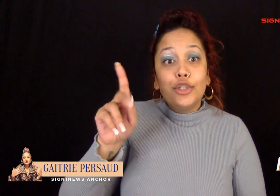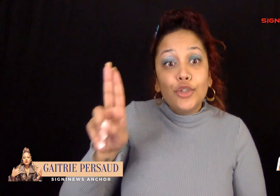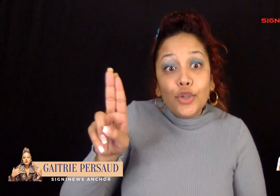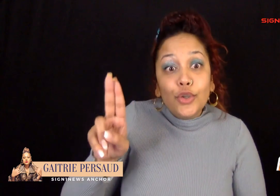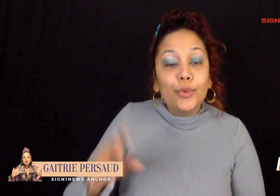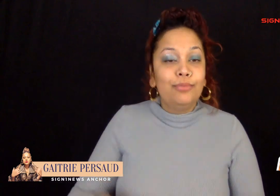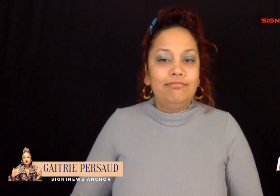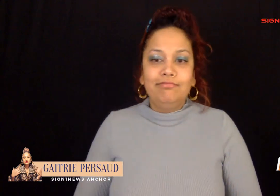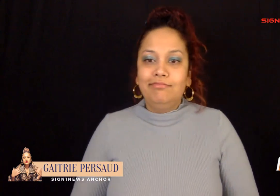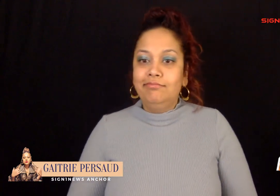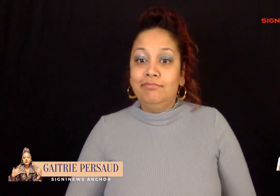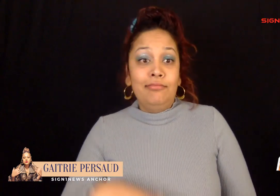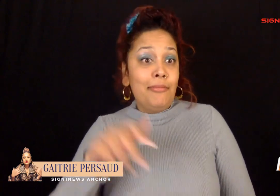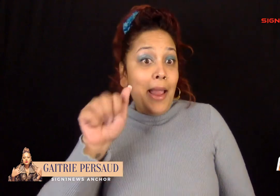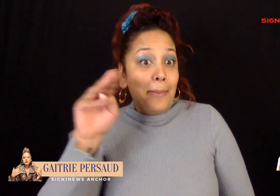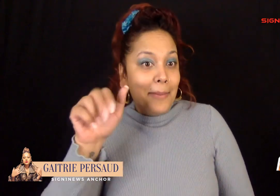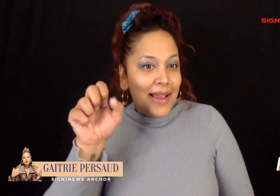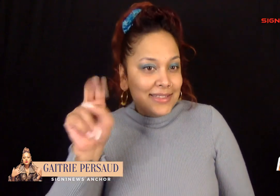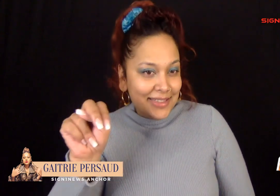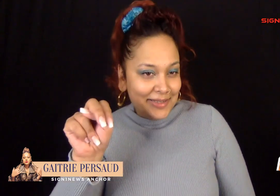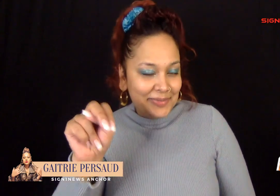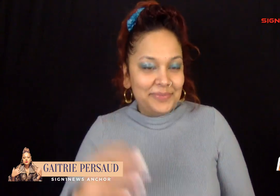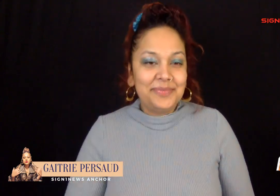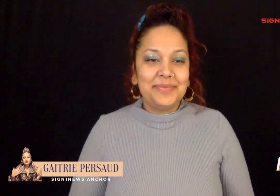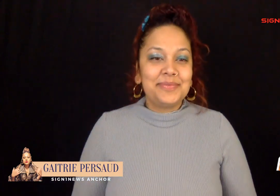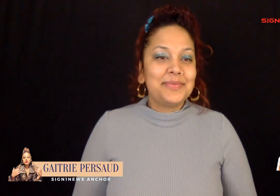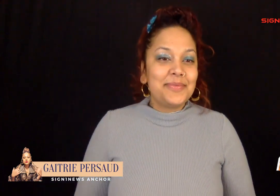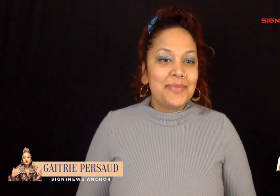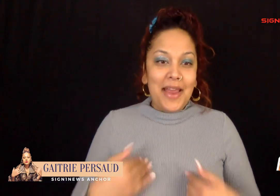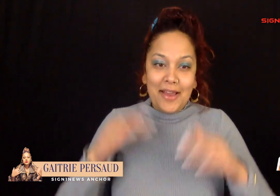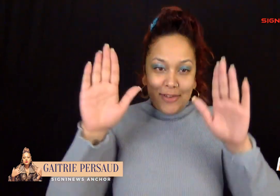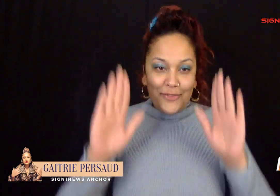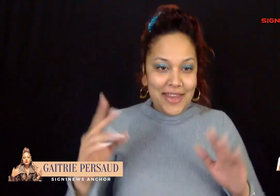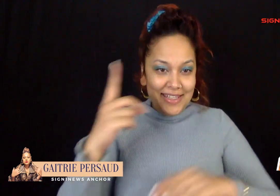and Amazon. Have a great day!